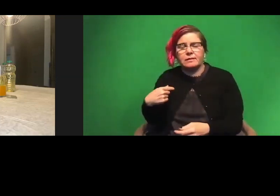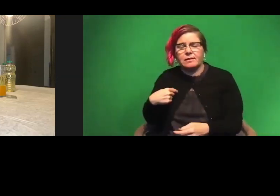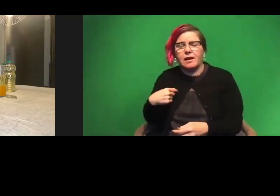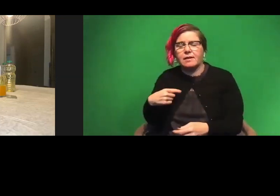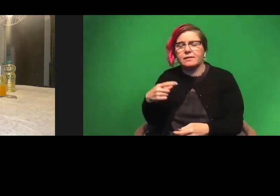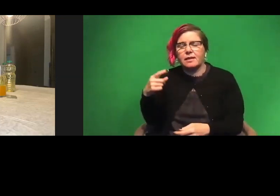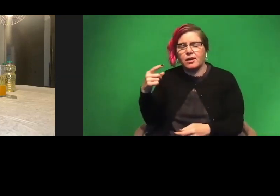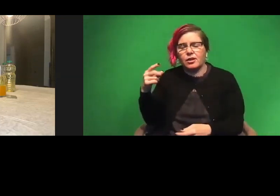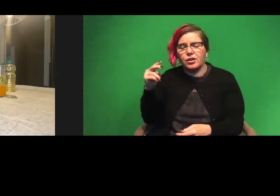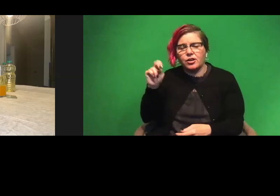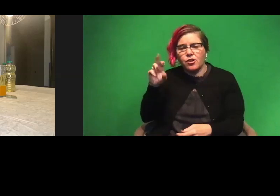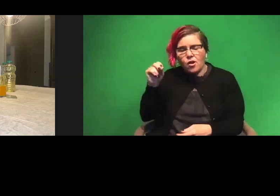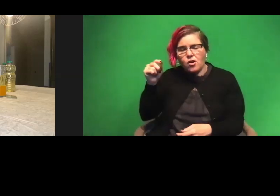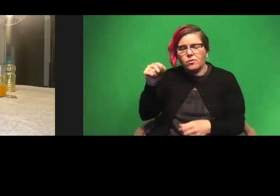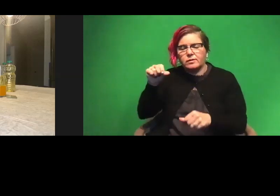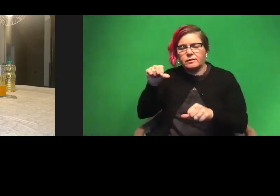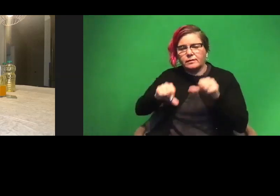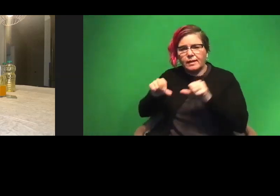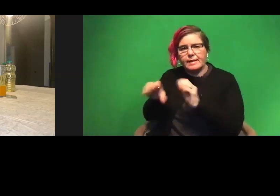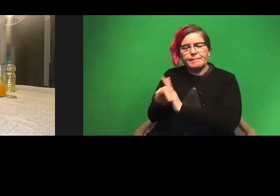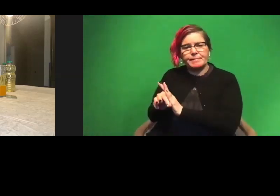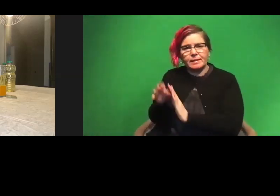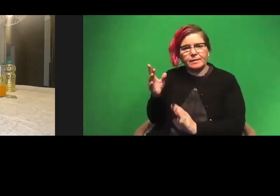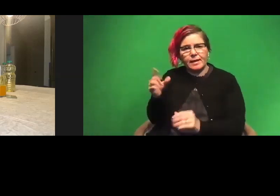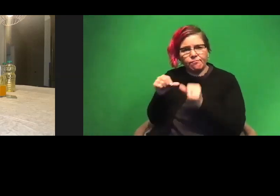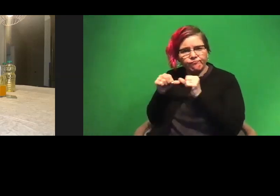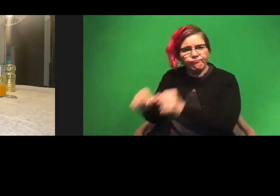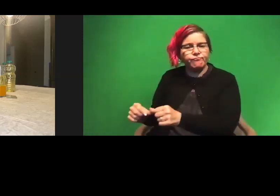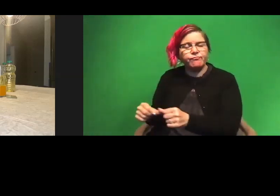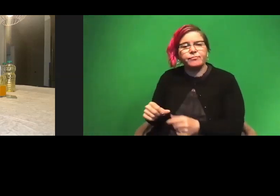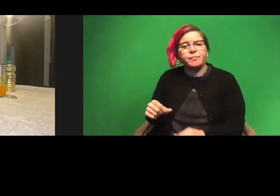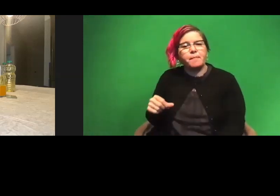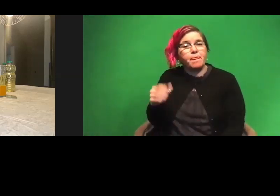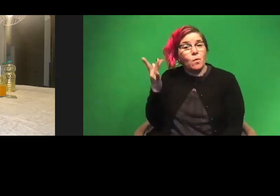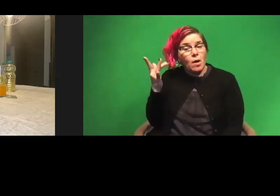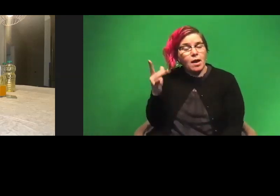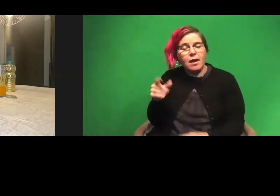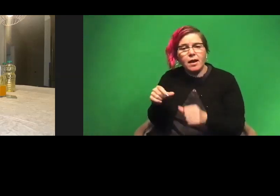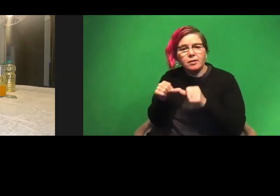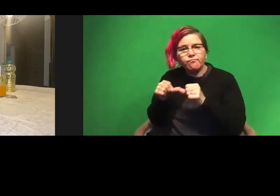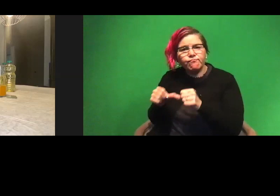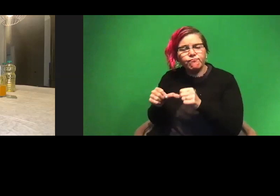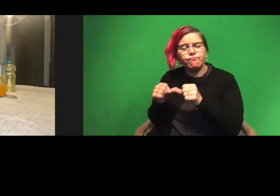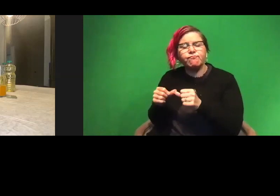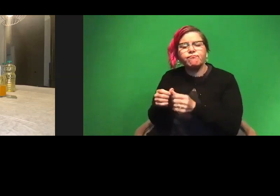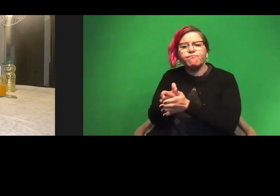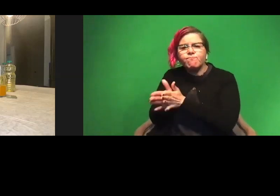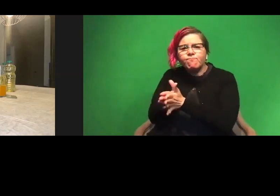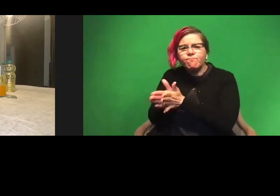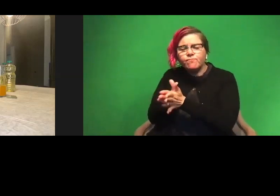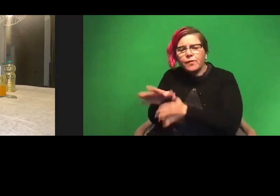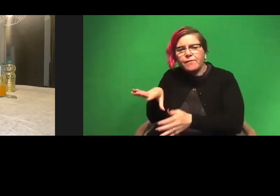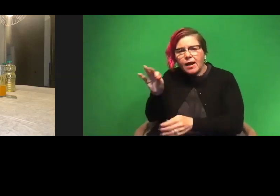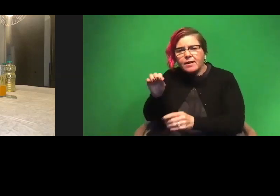neuroscience was like what I actually picked because I stuck with it because it kept me driving, it kept me driving towards finding